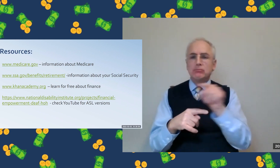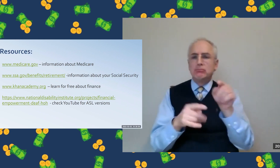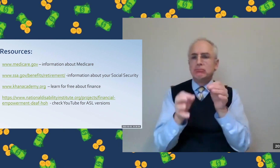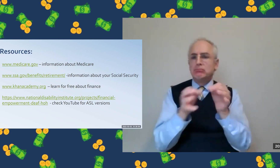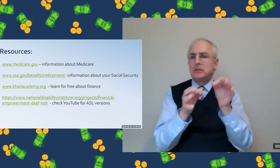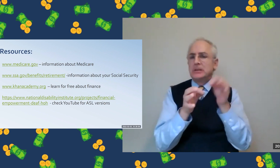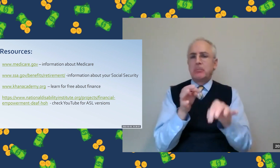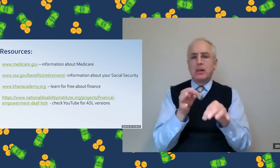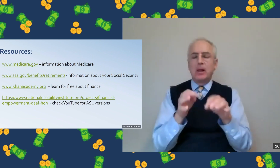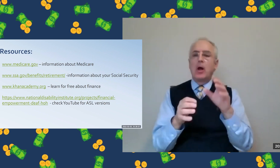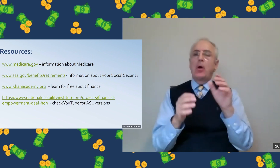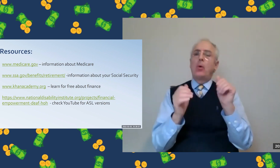these two to four minute videos.